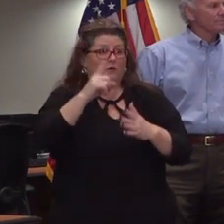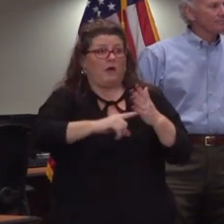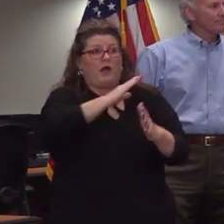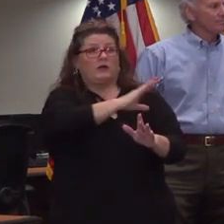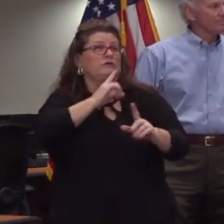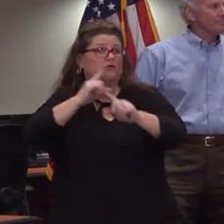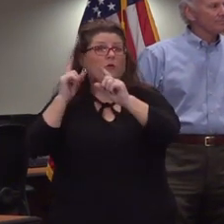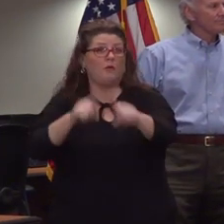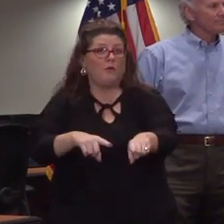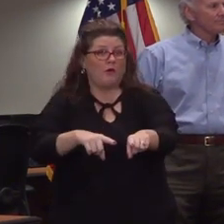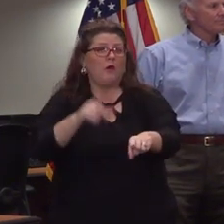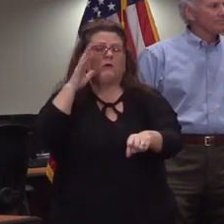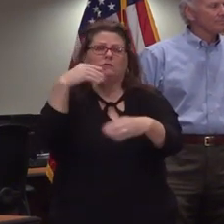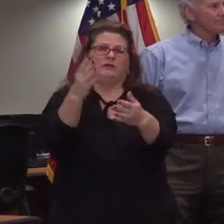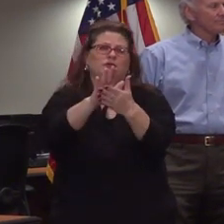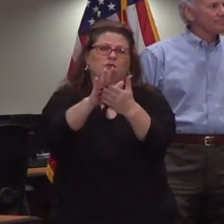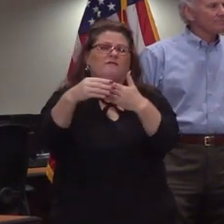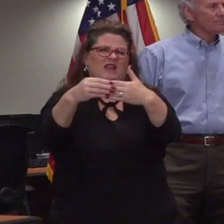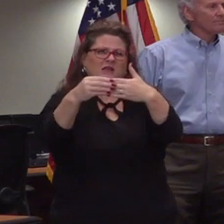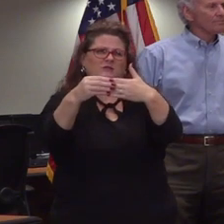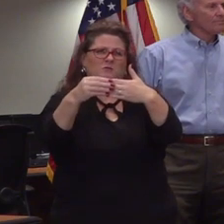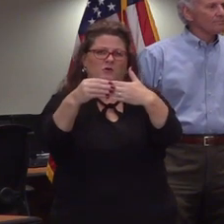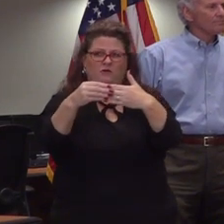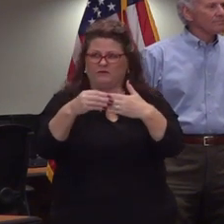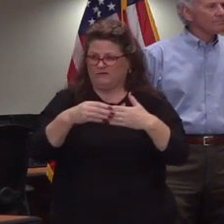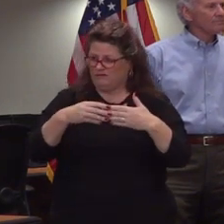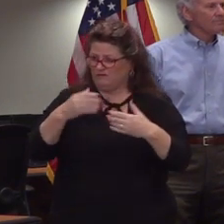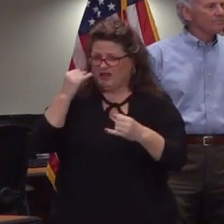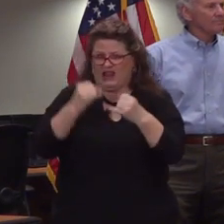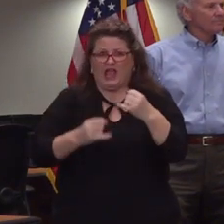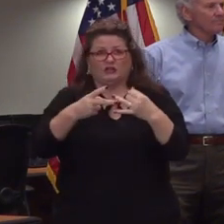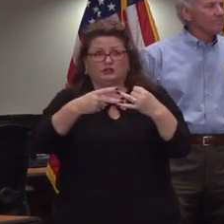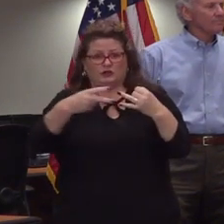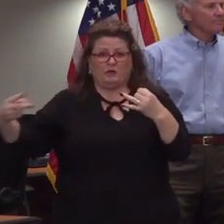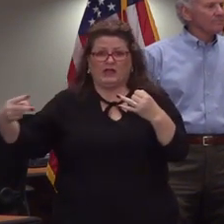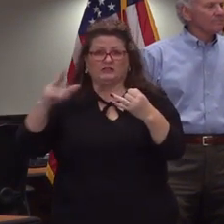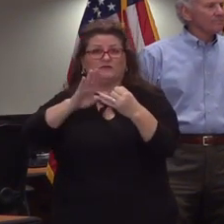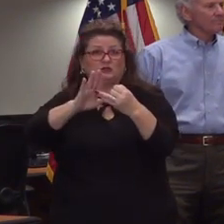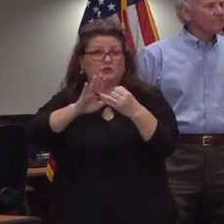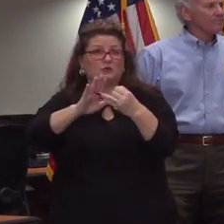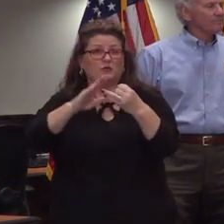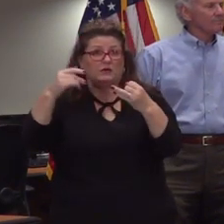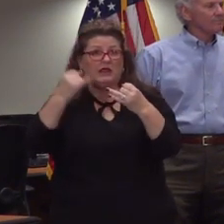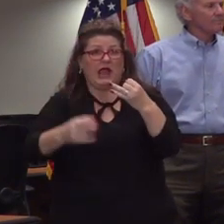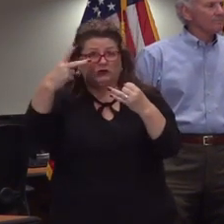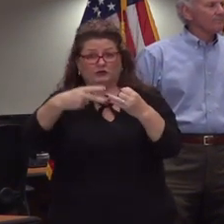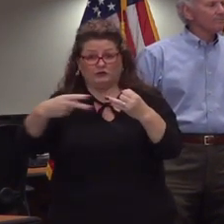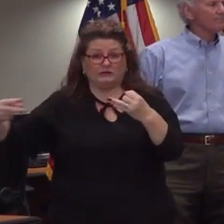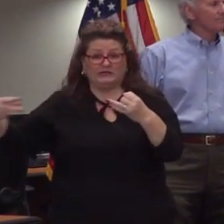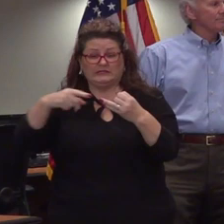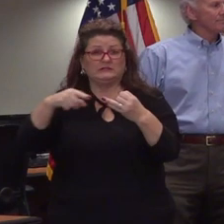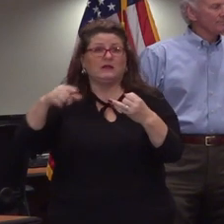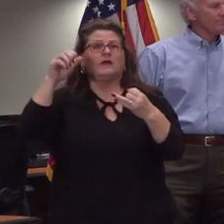allow school districts some flexibility during their last two weeks of school their regular calendar year they will be able to close